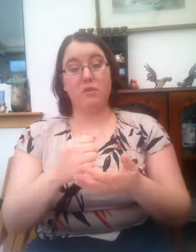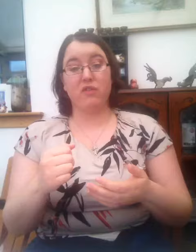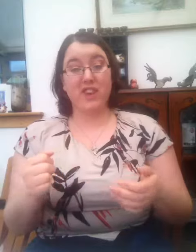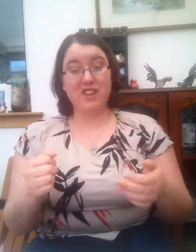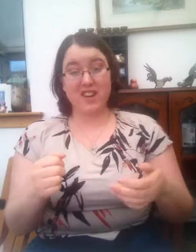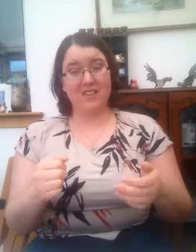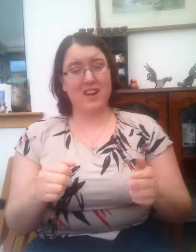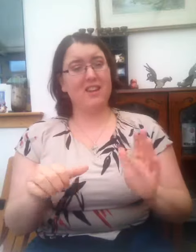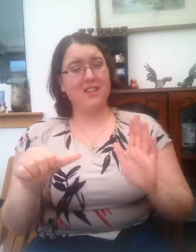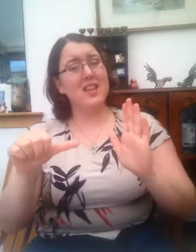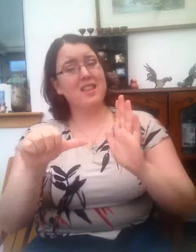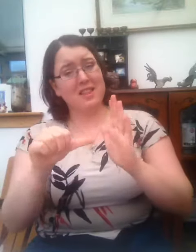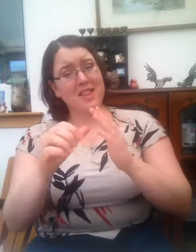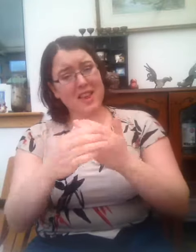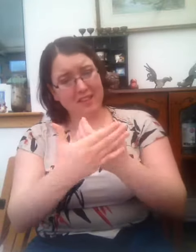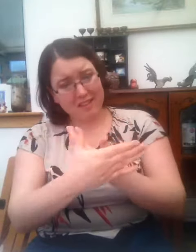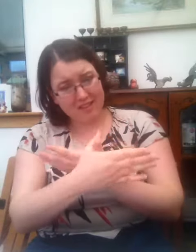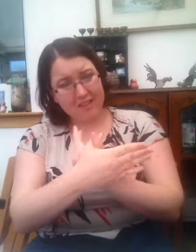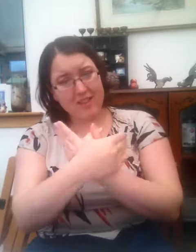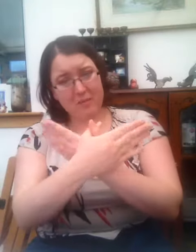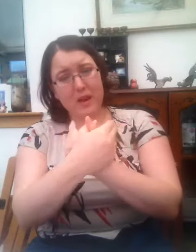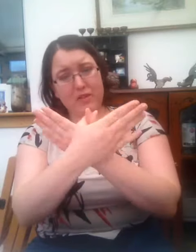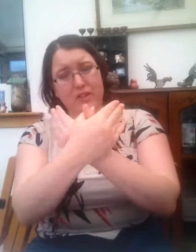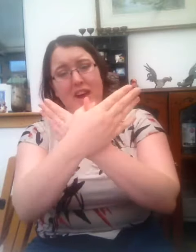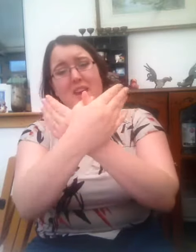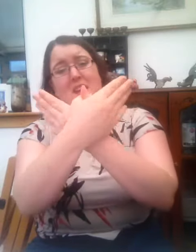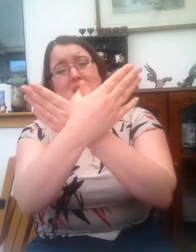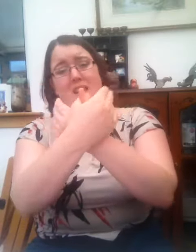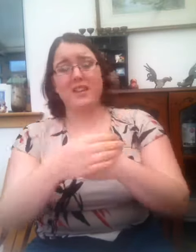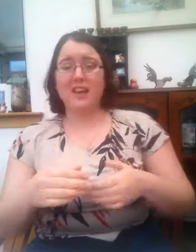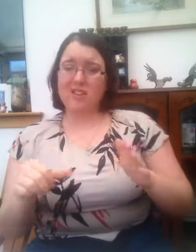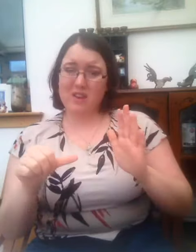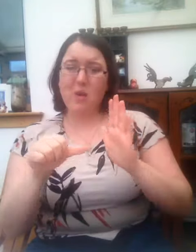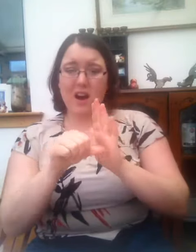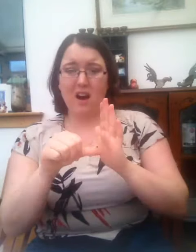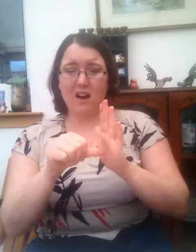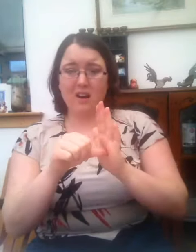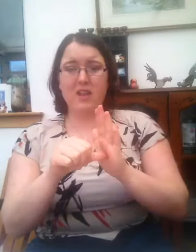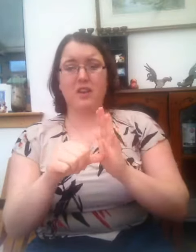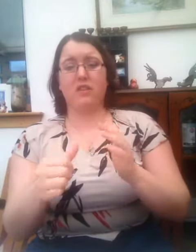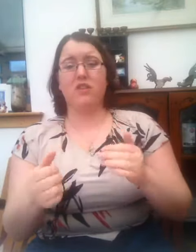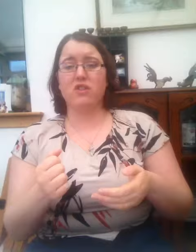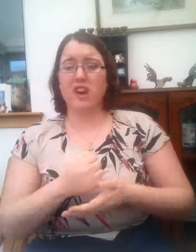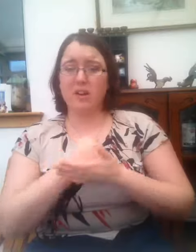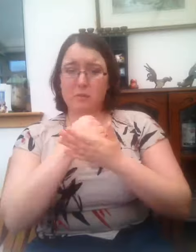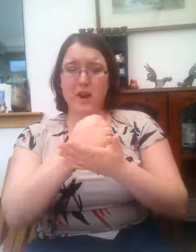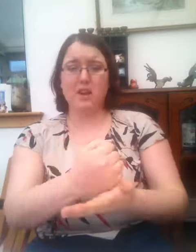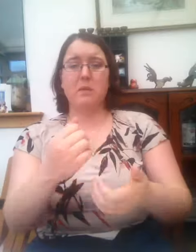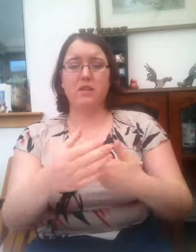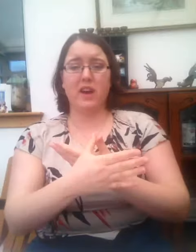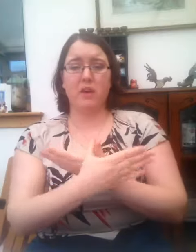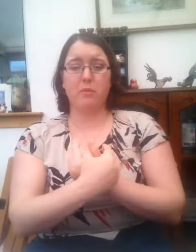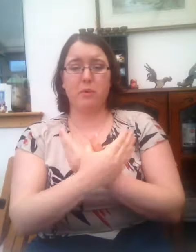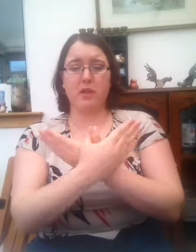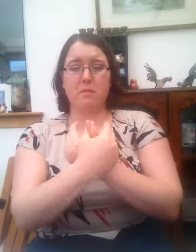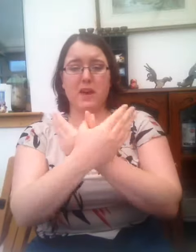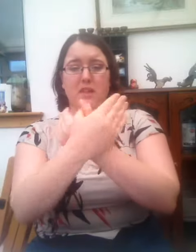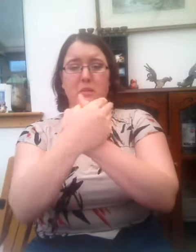with finger dexterity. This, this butterfly, is actually quite a hard thing so your child might need a bit of help with making the